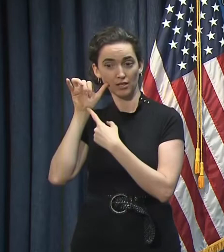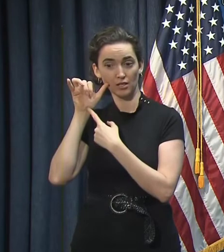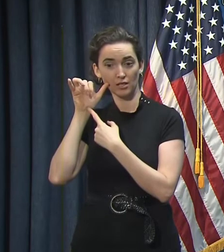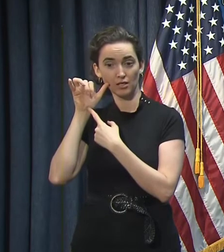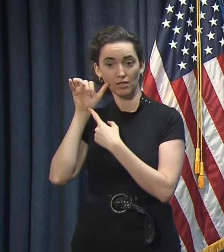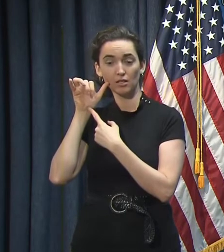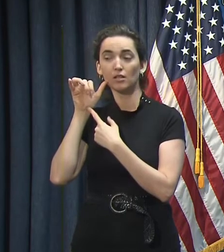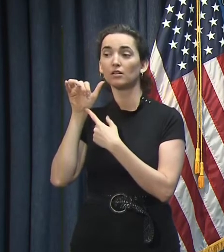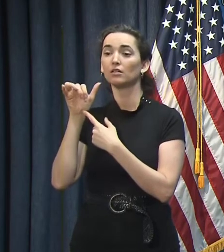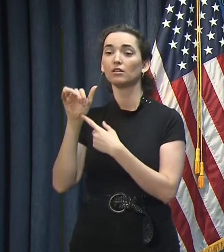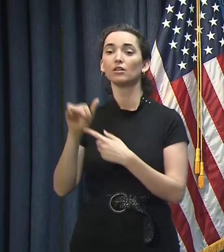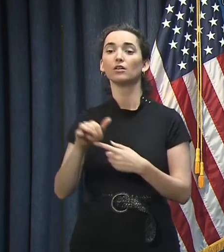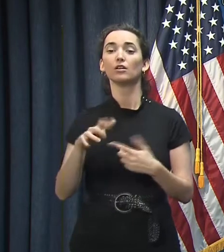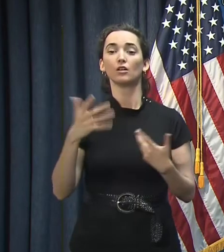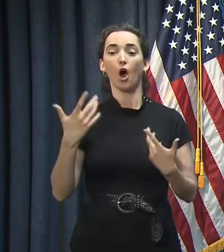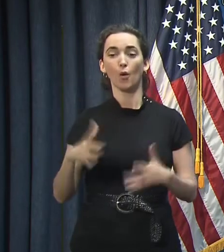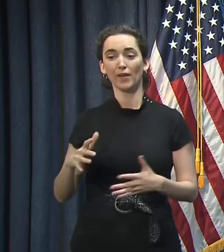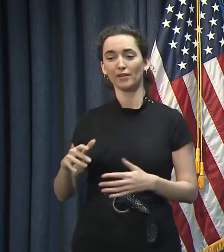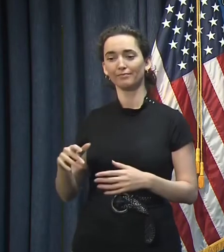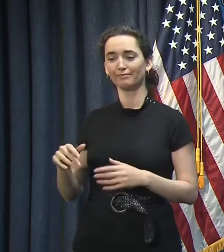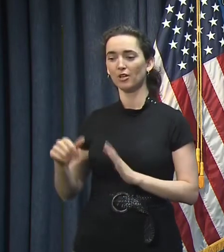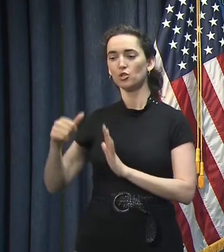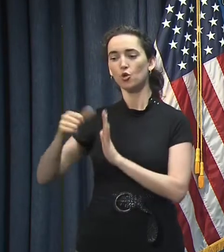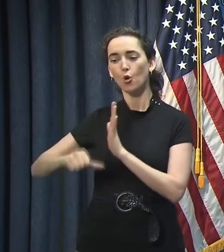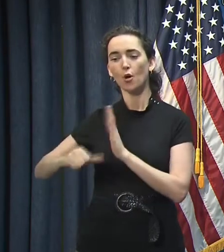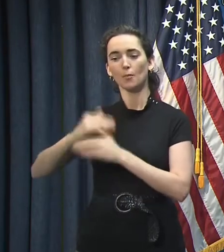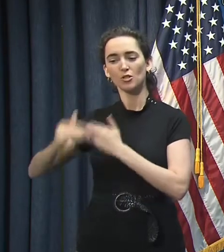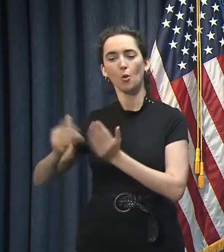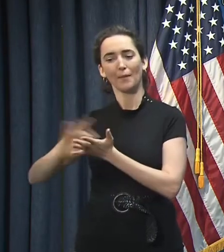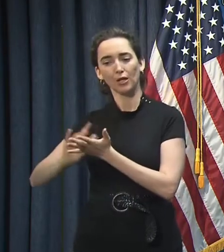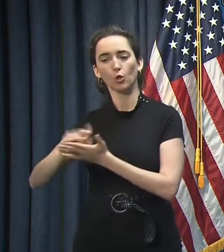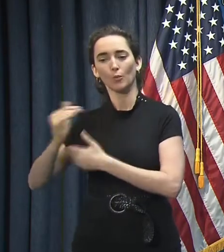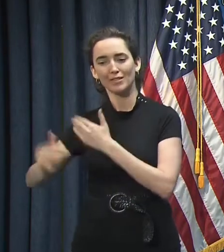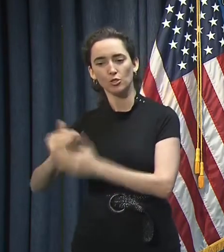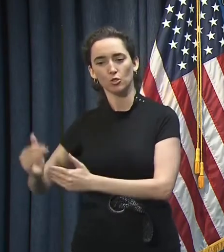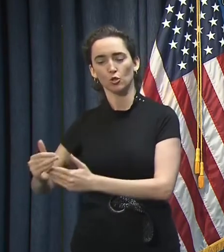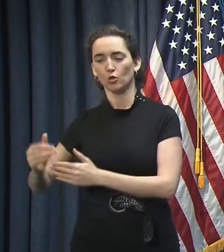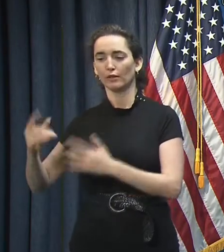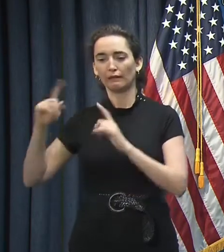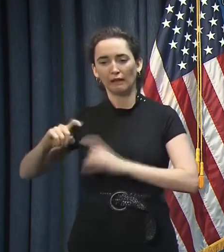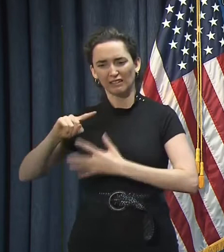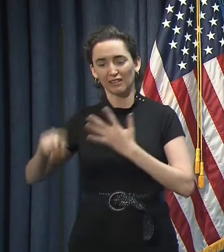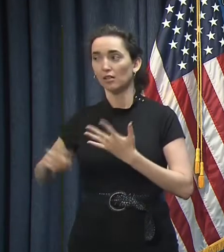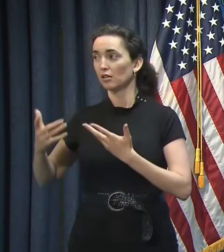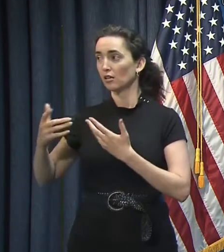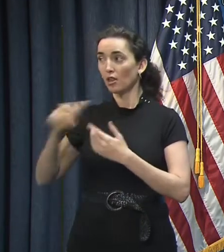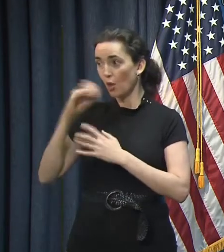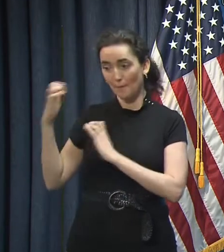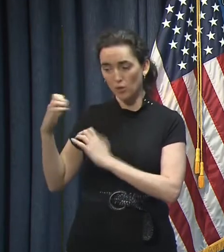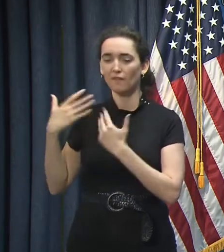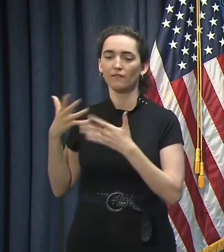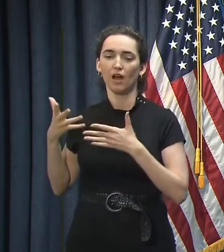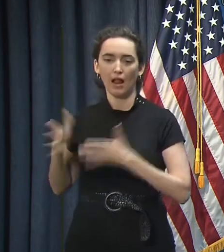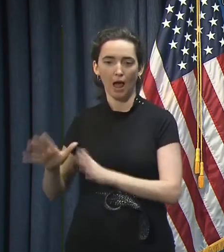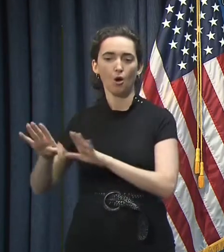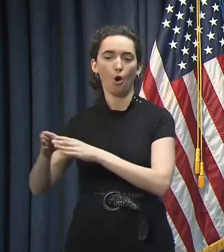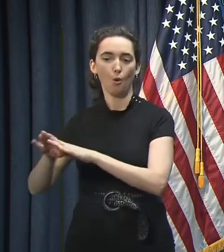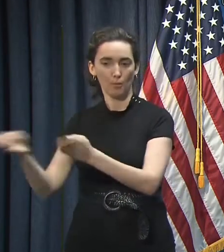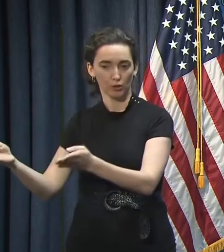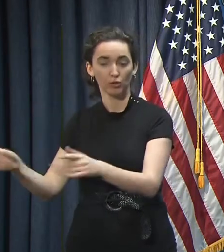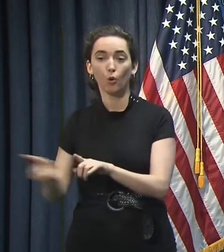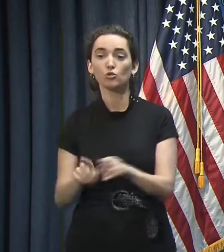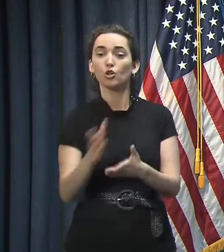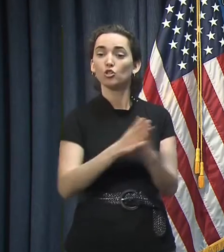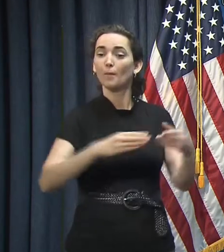non-emergency medical and surgical procedures. We had left retail open if they weren't